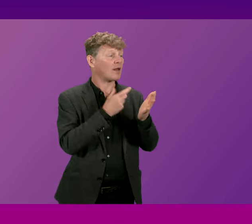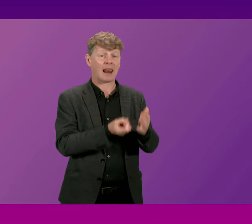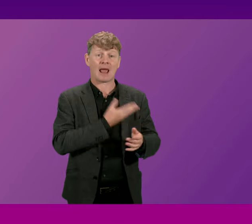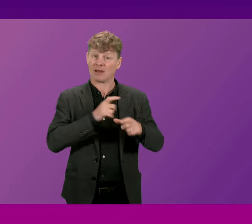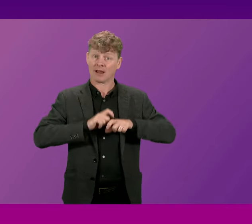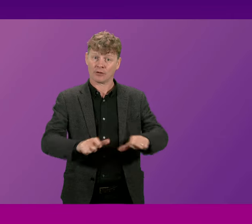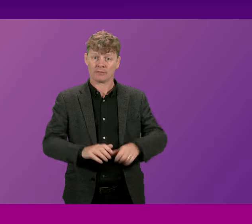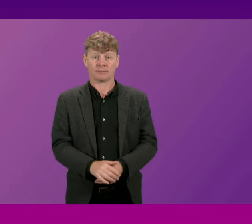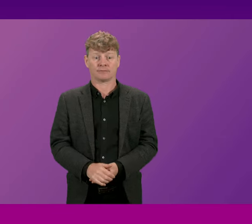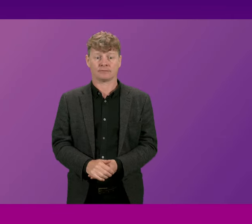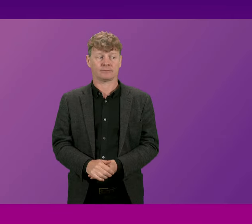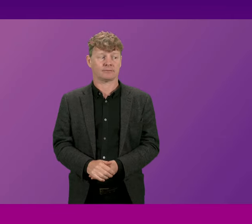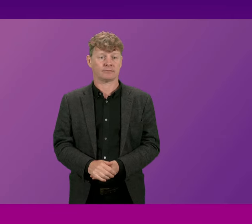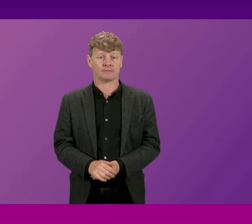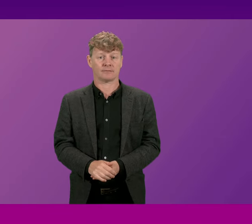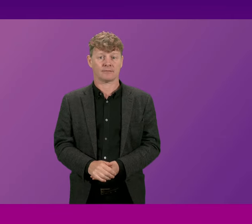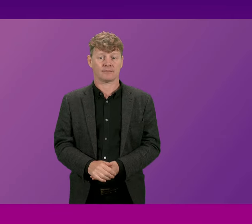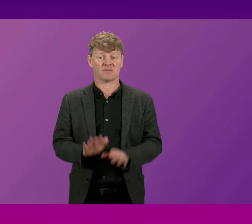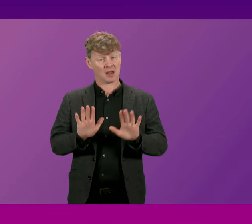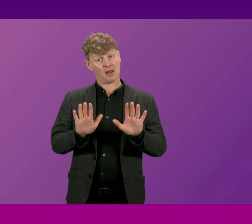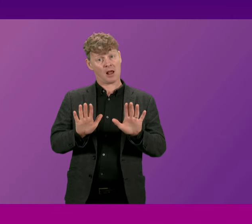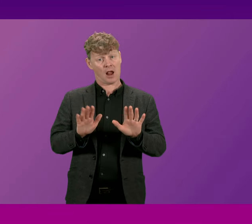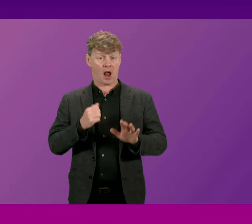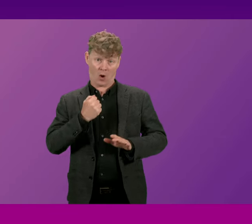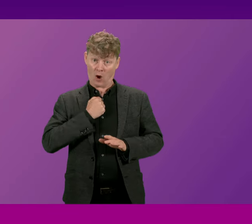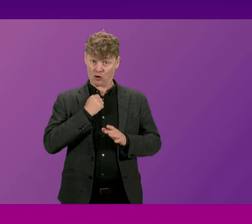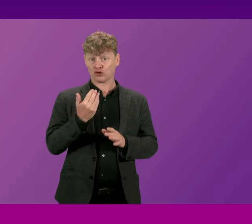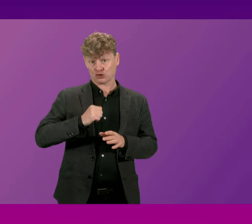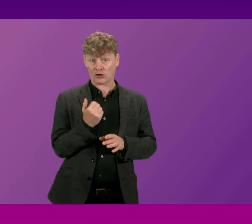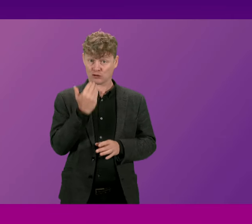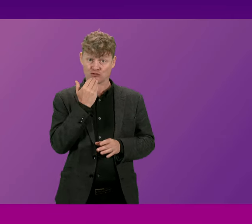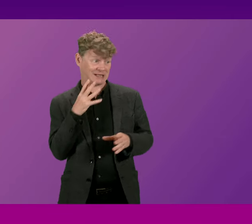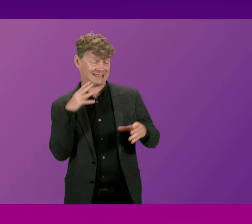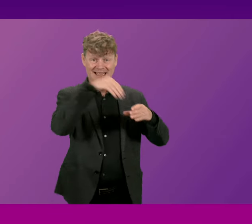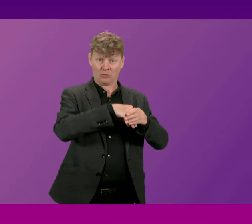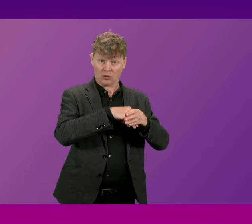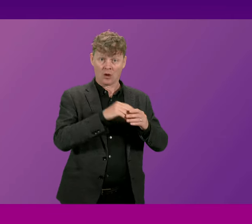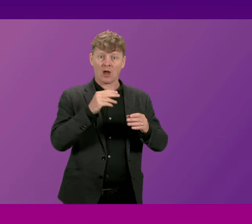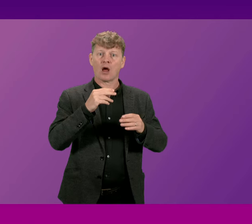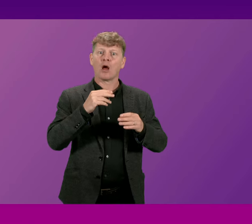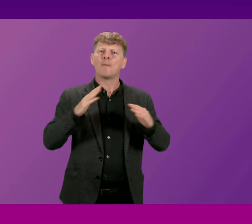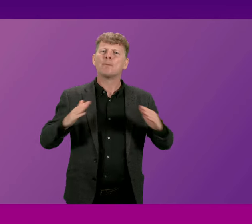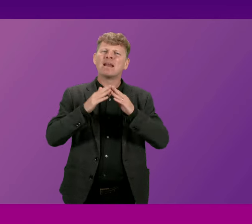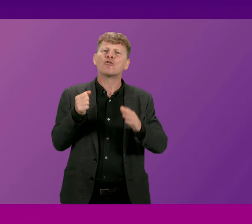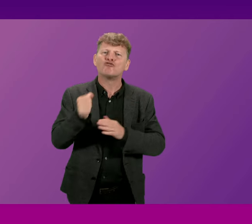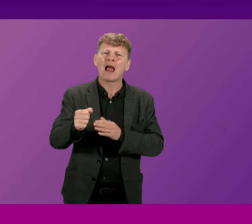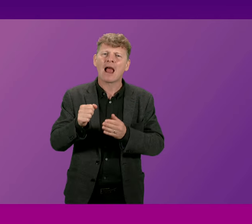Slater during our time in government the Scottish Greens scrapped peak rail fares we introduced a groundbreaking fund